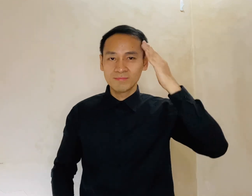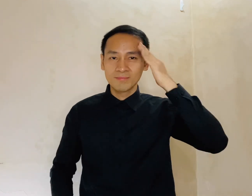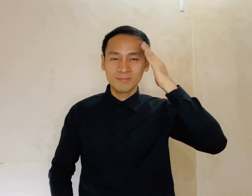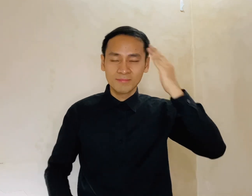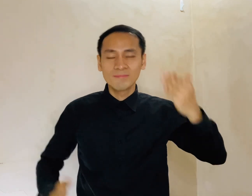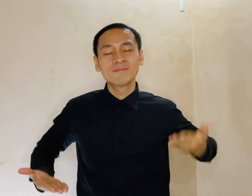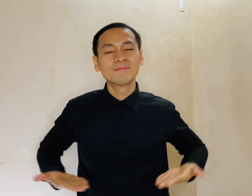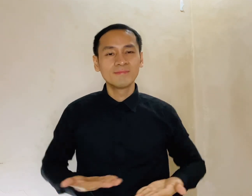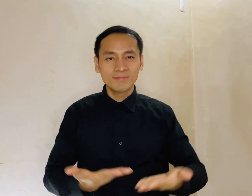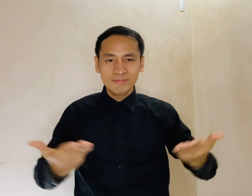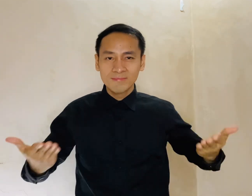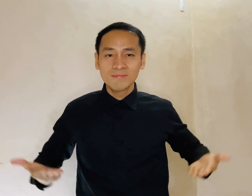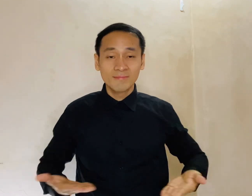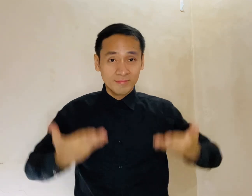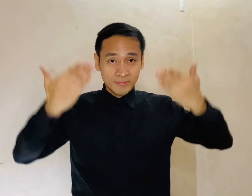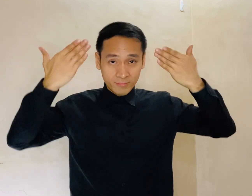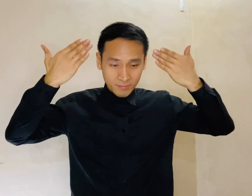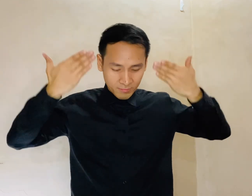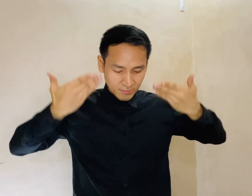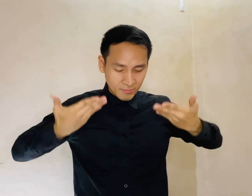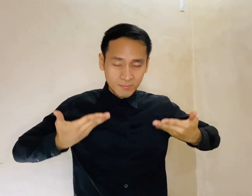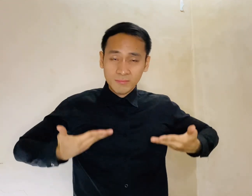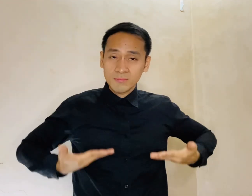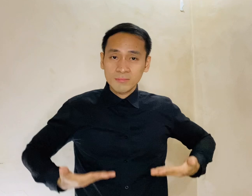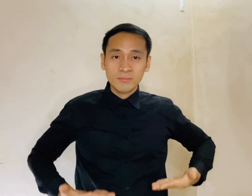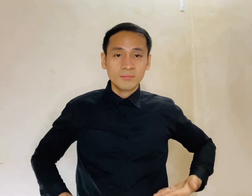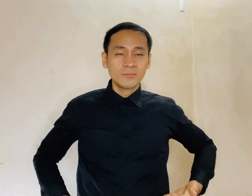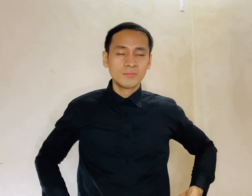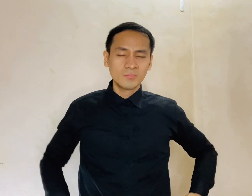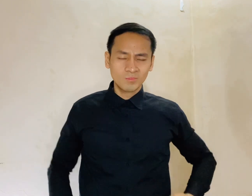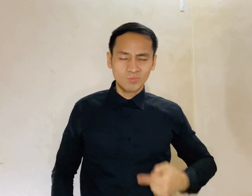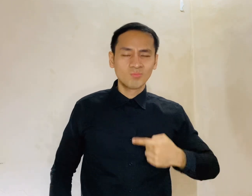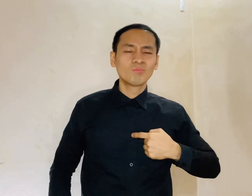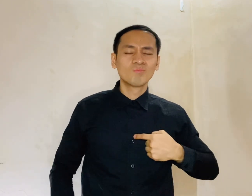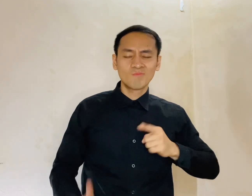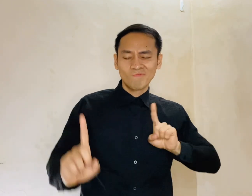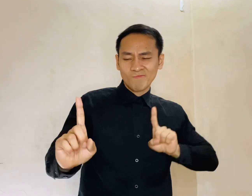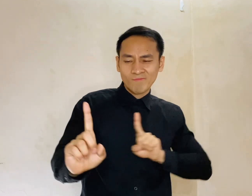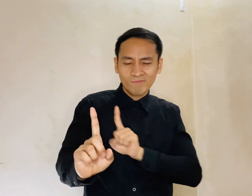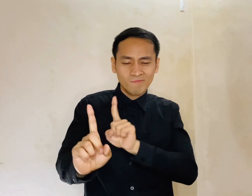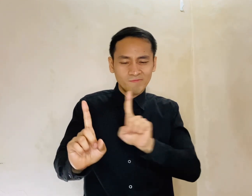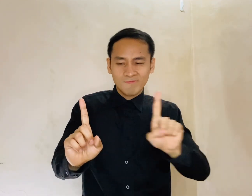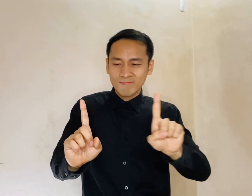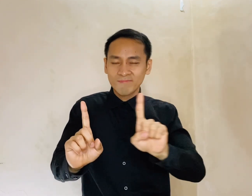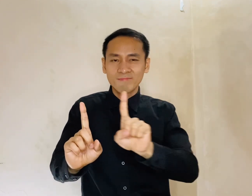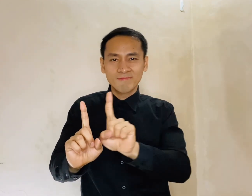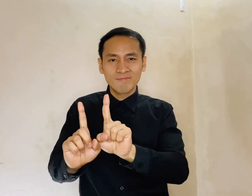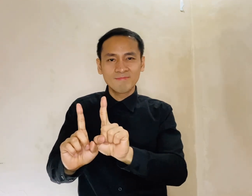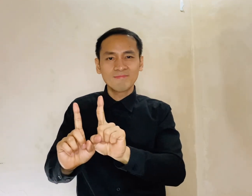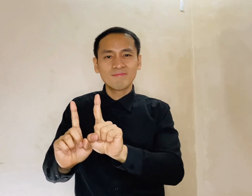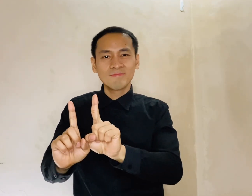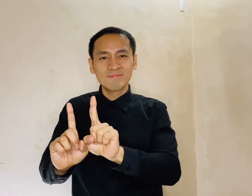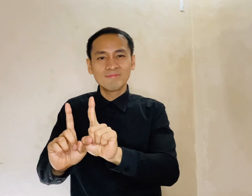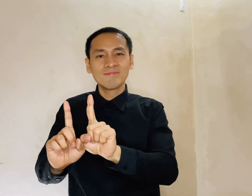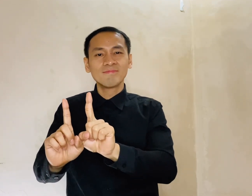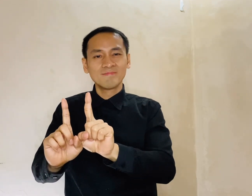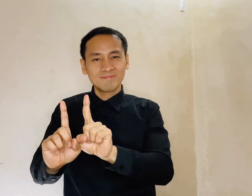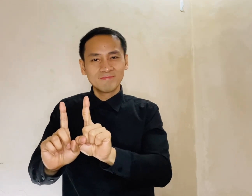wherever I am I'll come running Oh yes, I